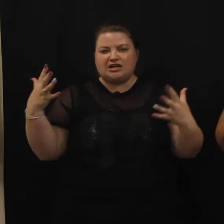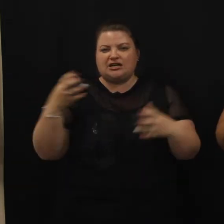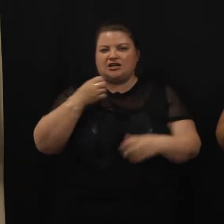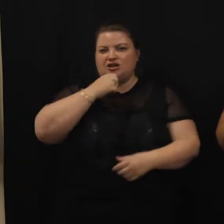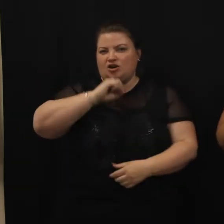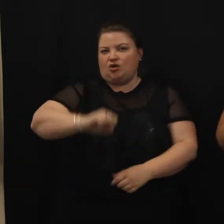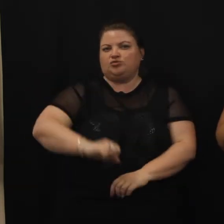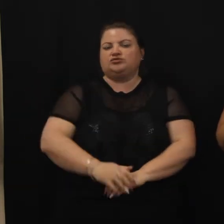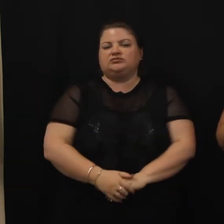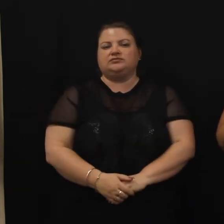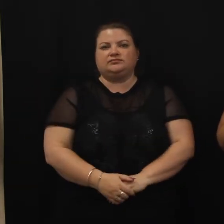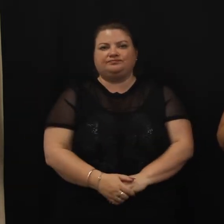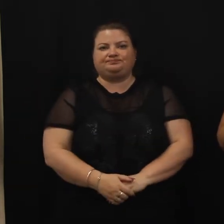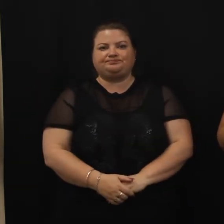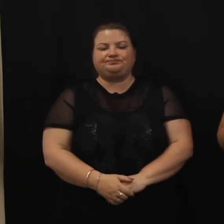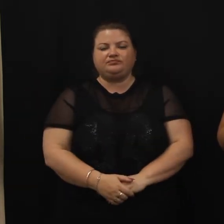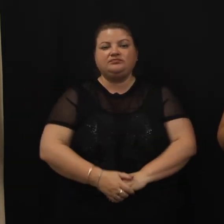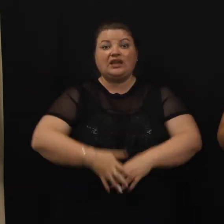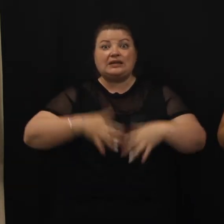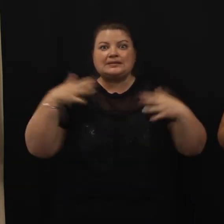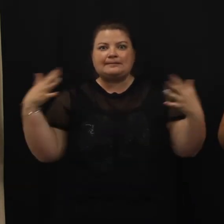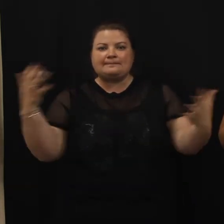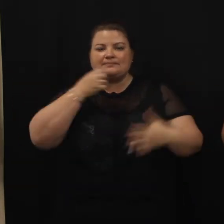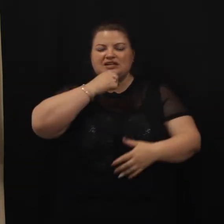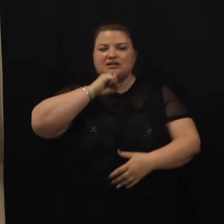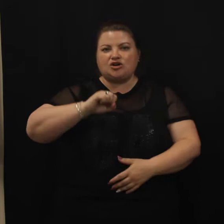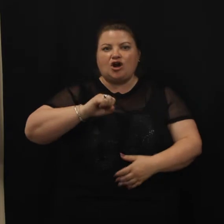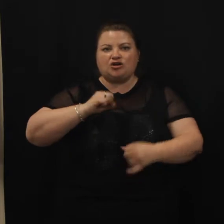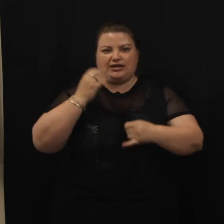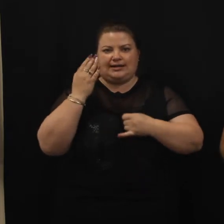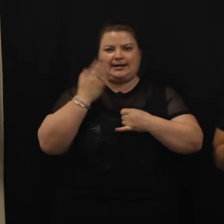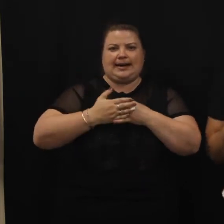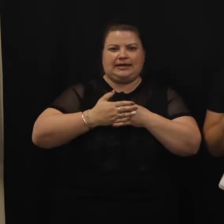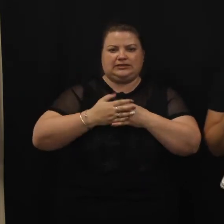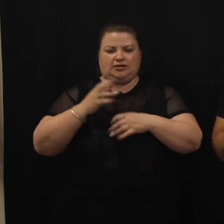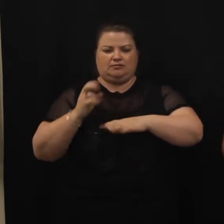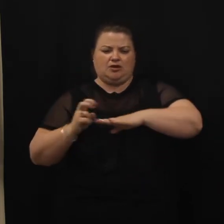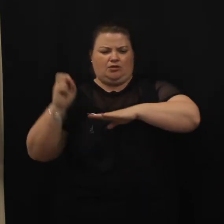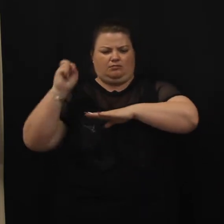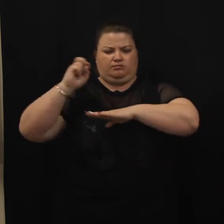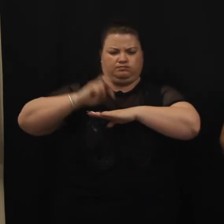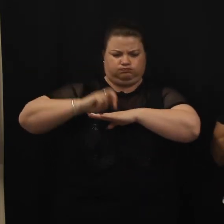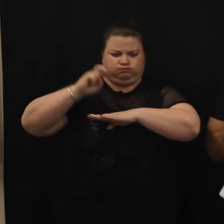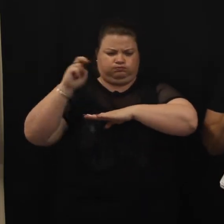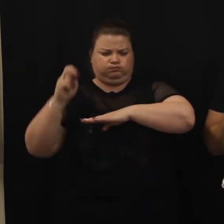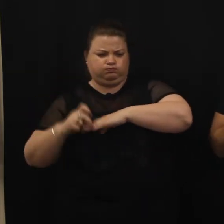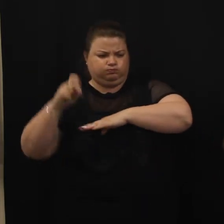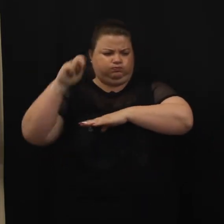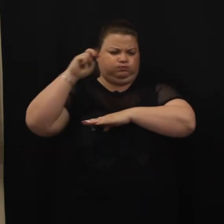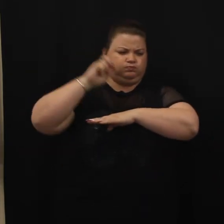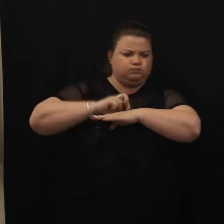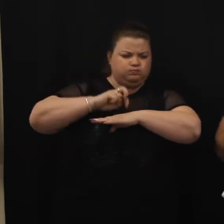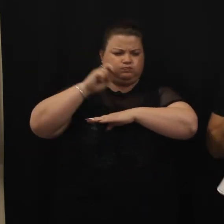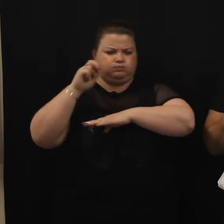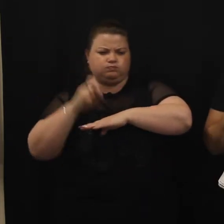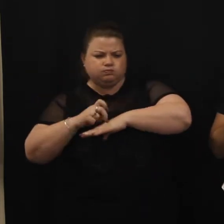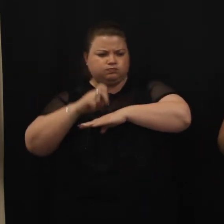The big billy goat gruff is last. Trip, trap, trip, trip, trip,